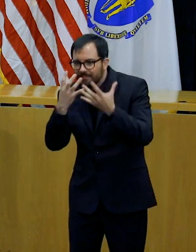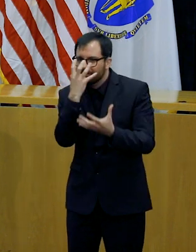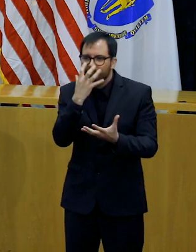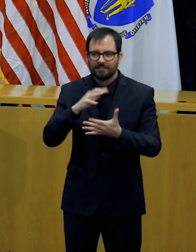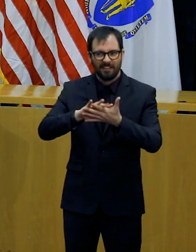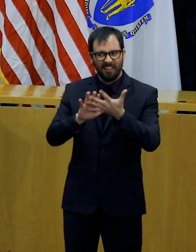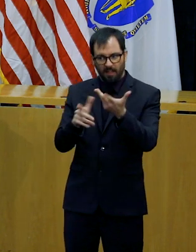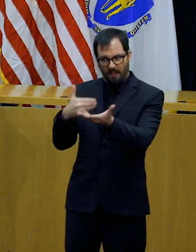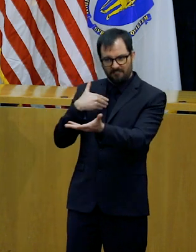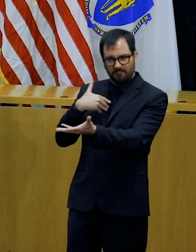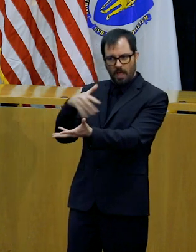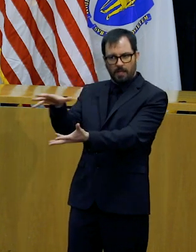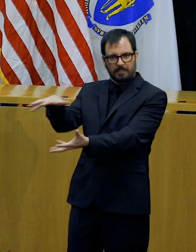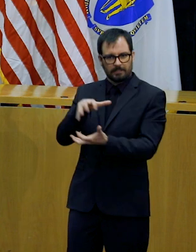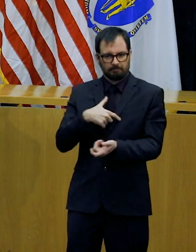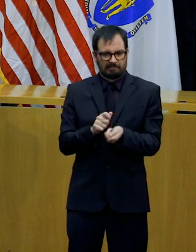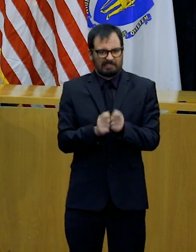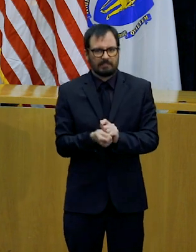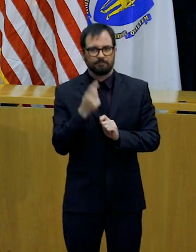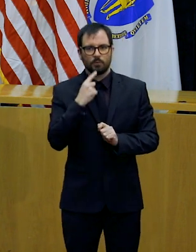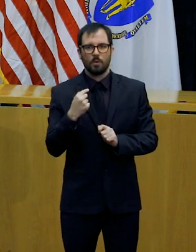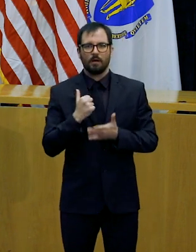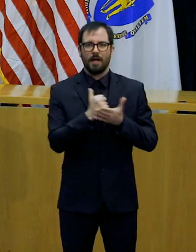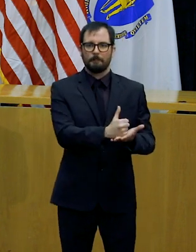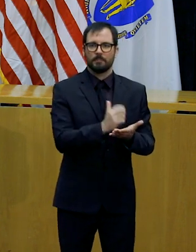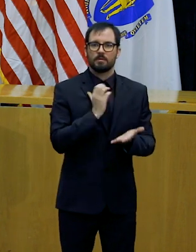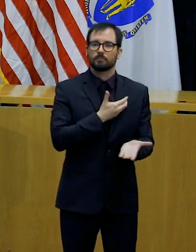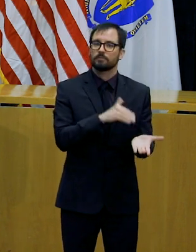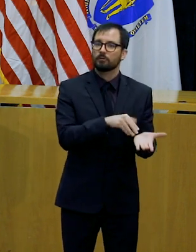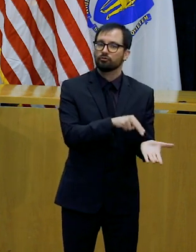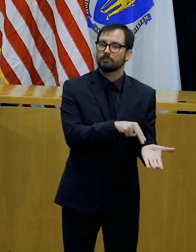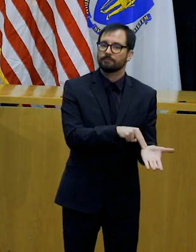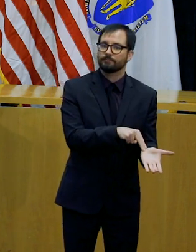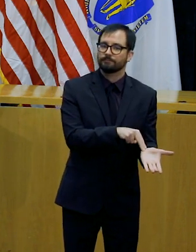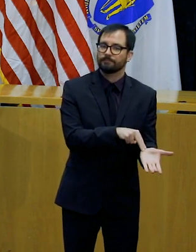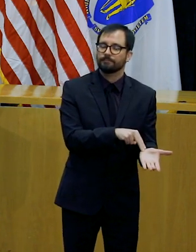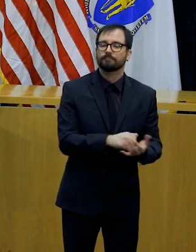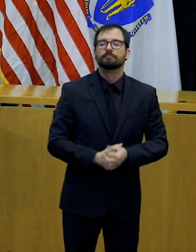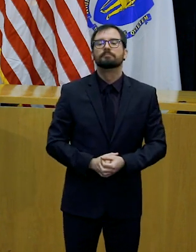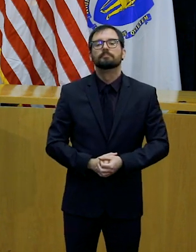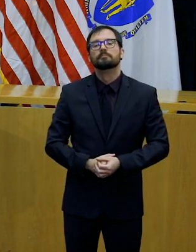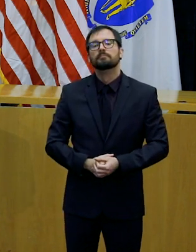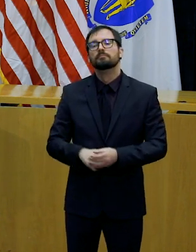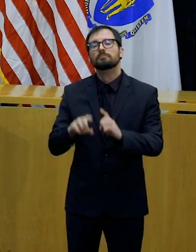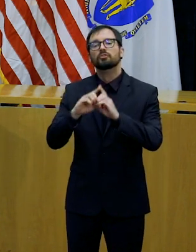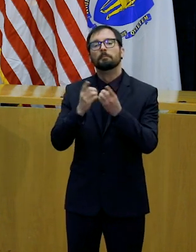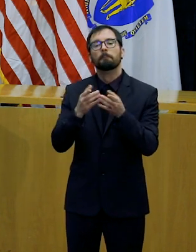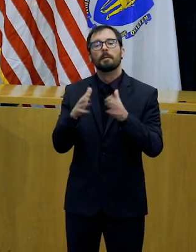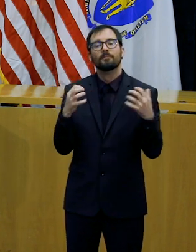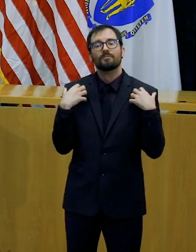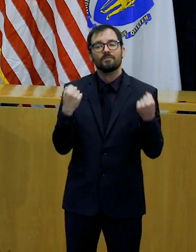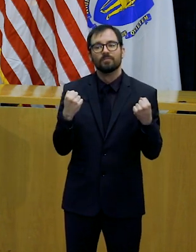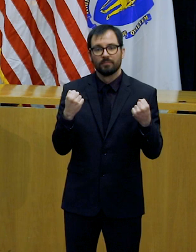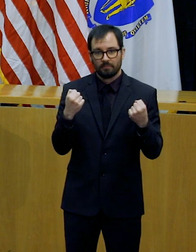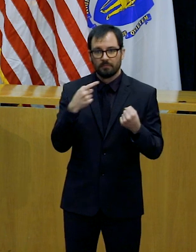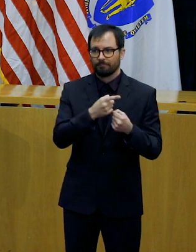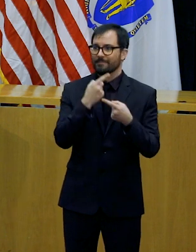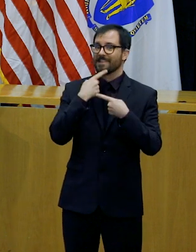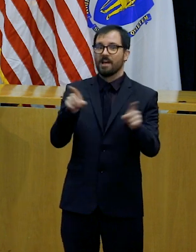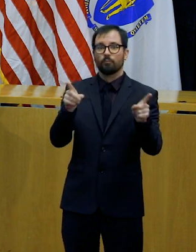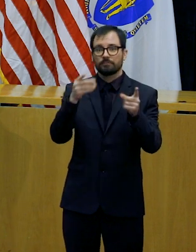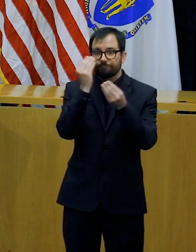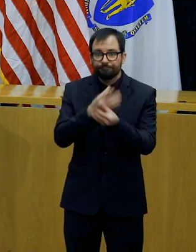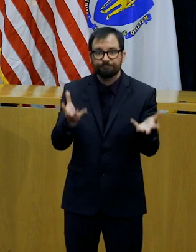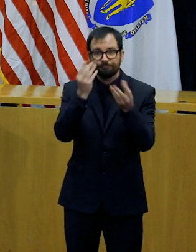Public Health advisory has been posted on mass.gov regarding stay at home practices. The advisory offers clear